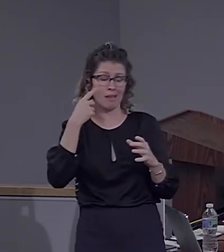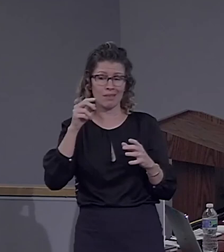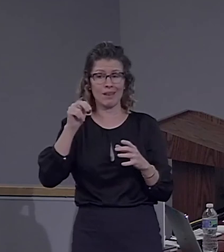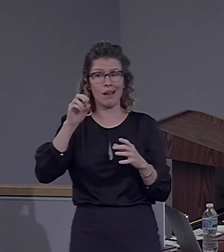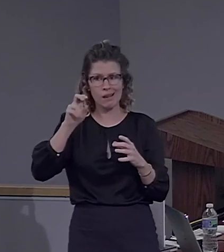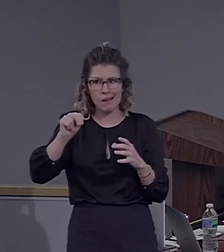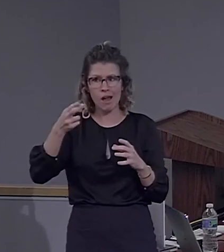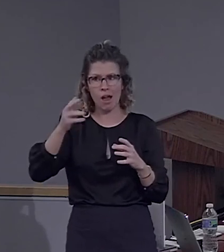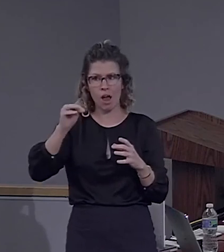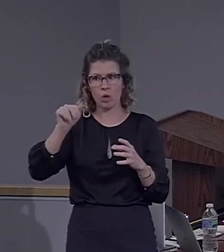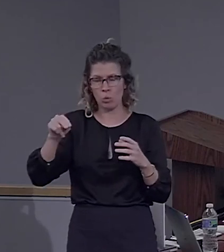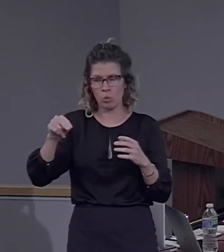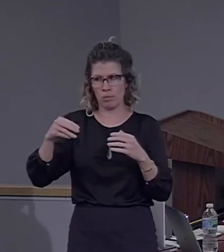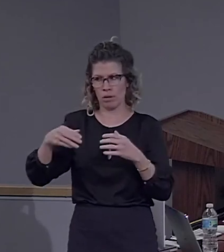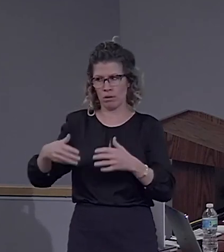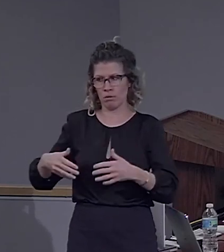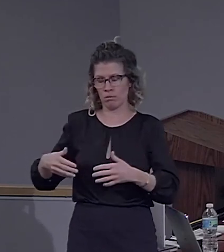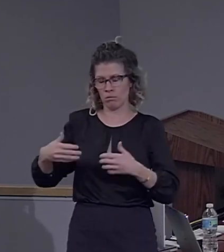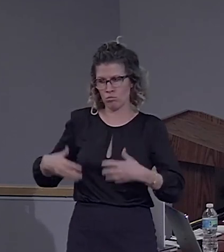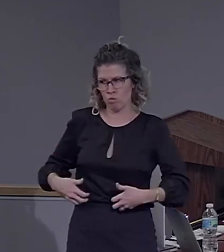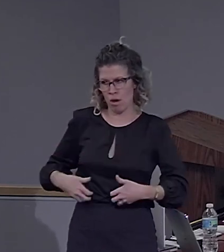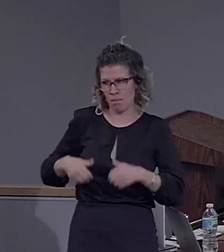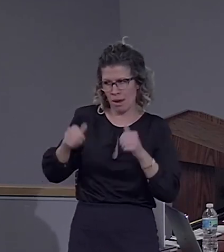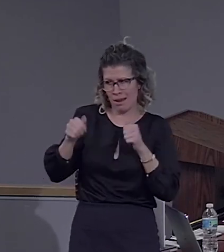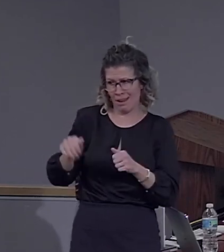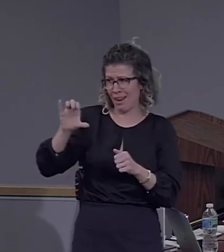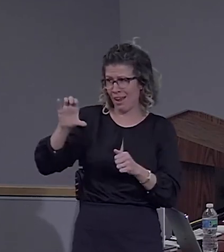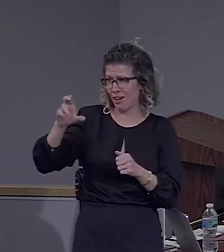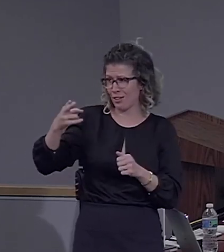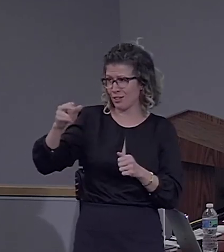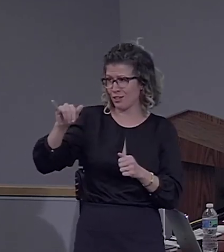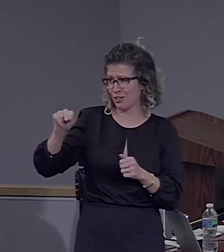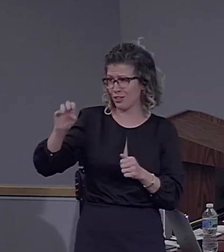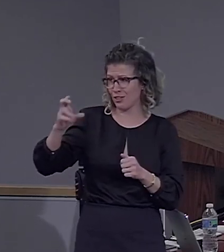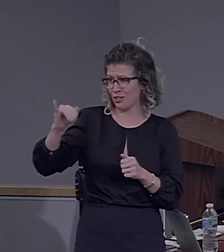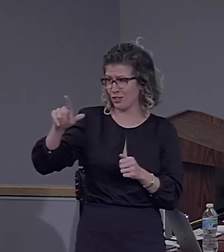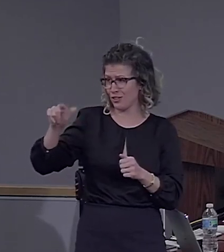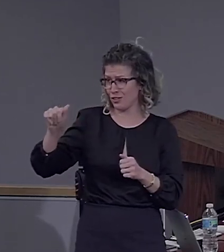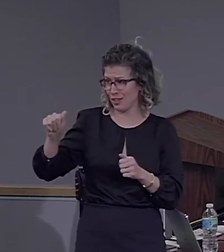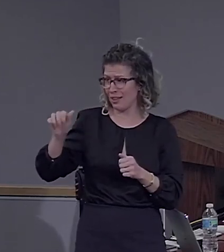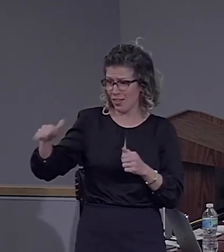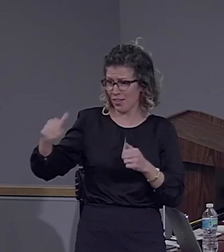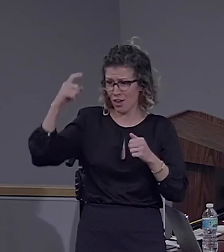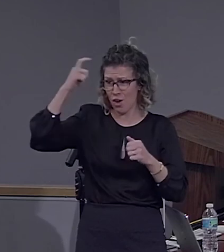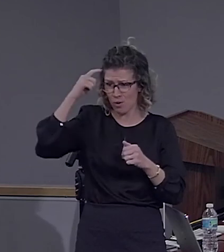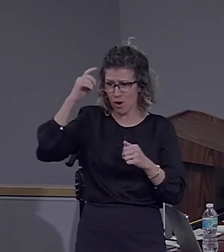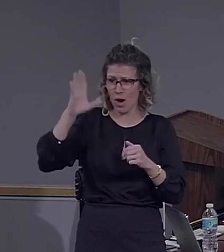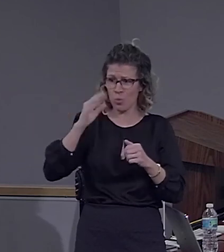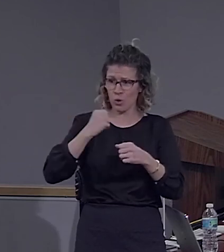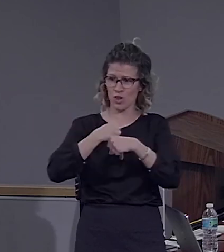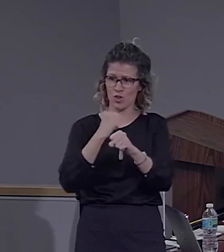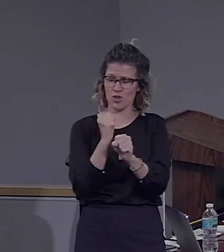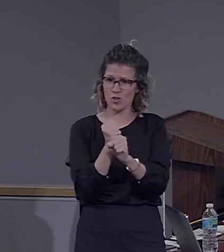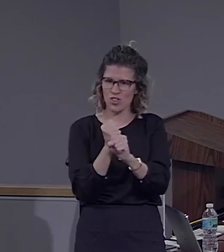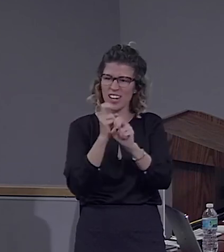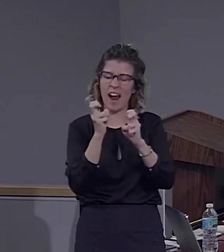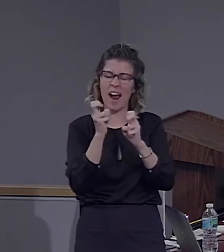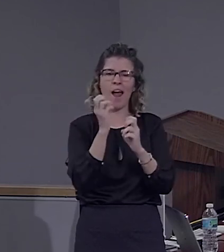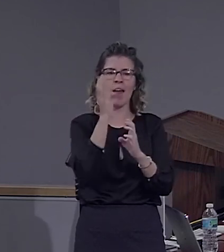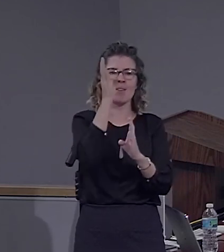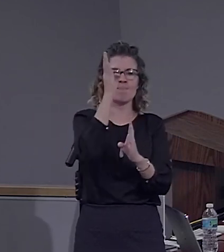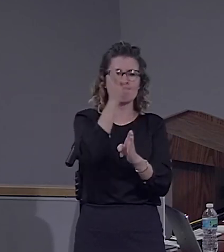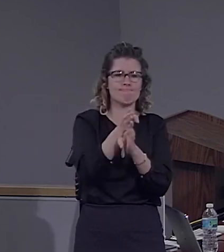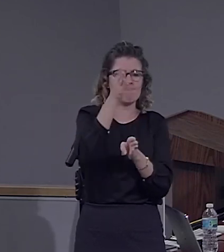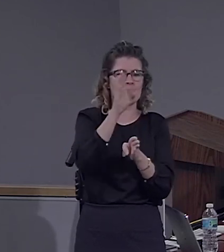like chinchillas, right? There will be... The brain will create borders between categories when it